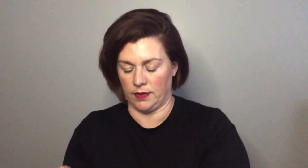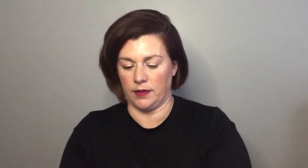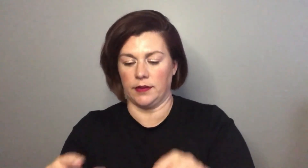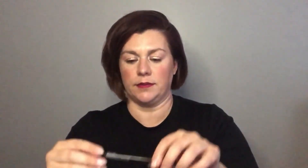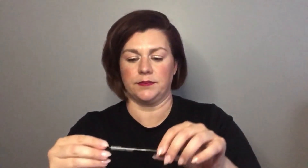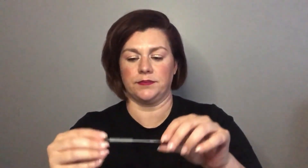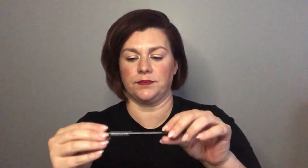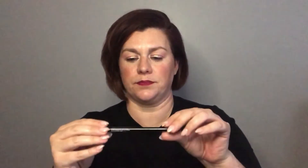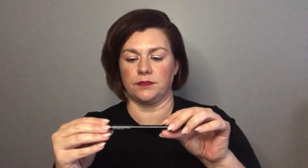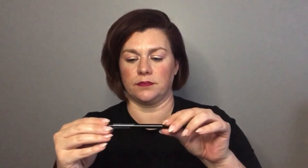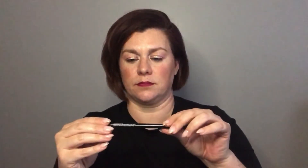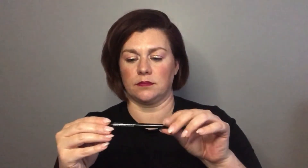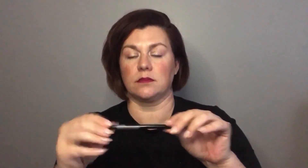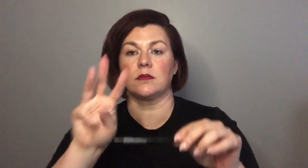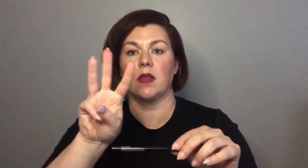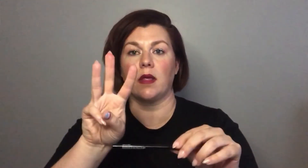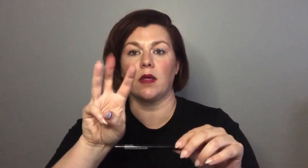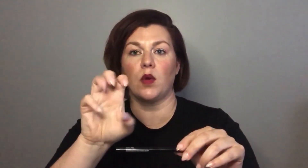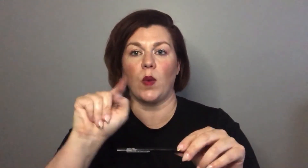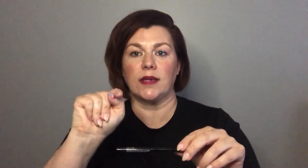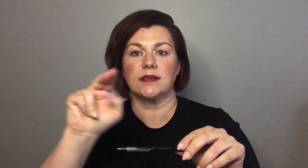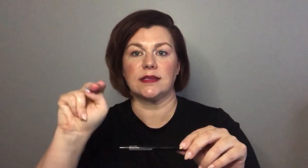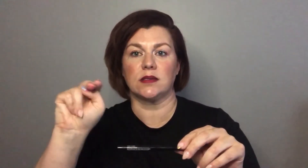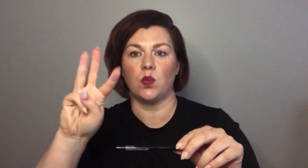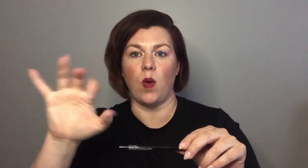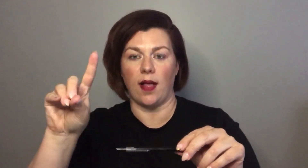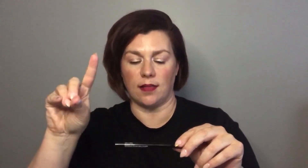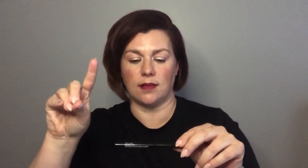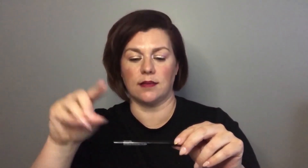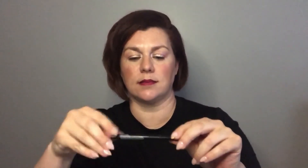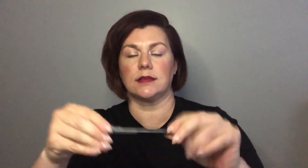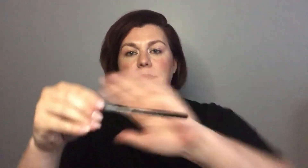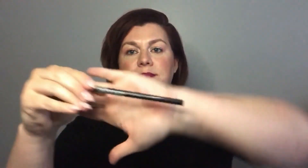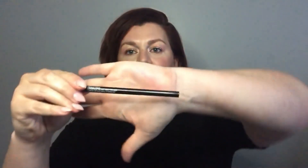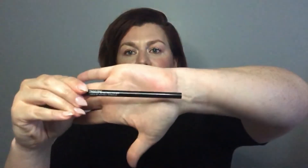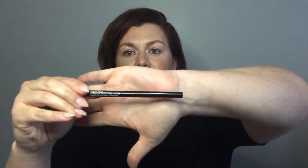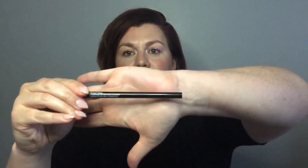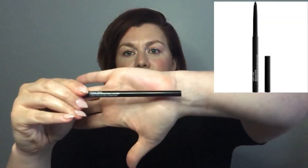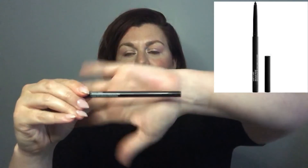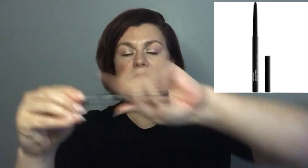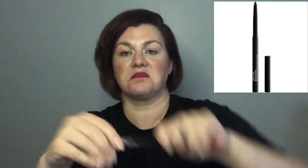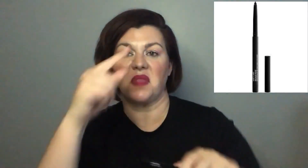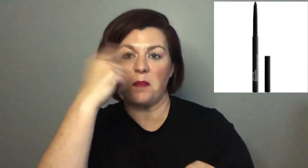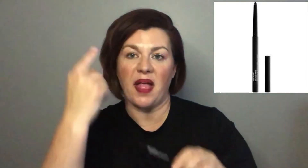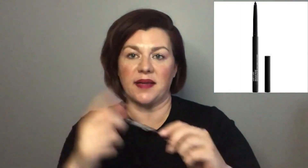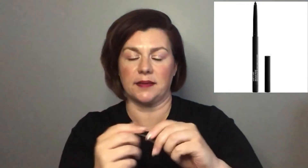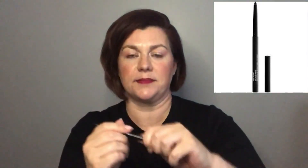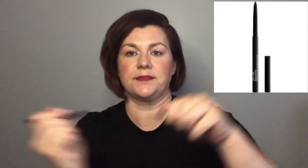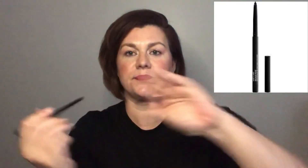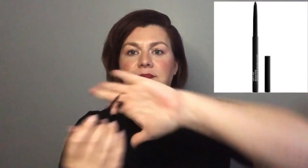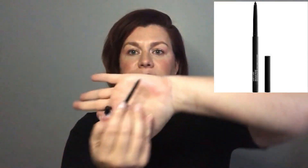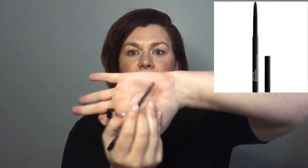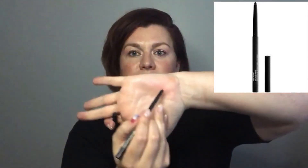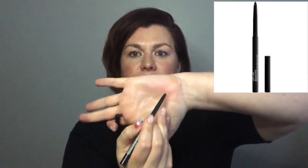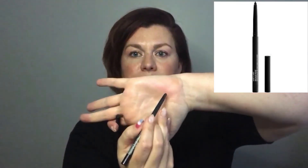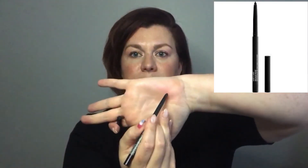then this one is from wet and wild and this is their